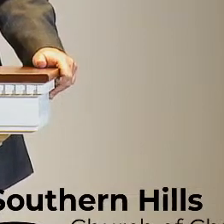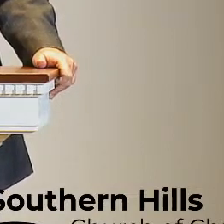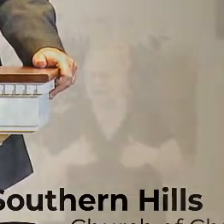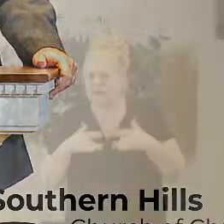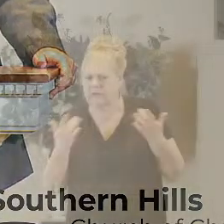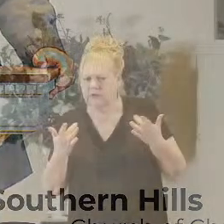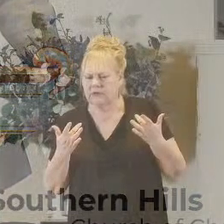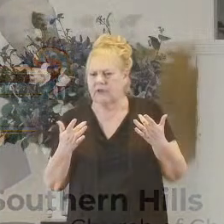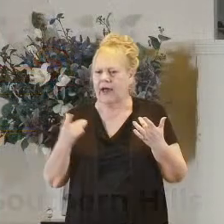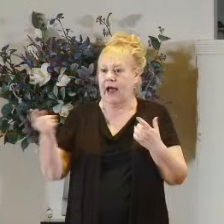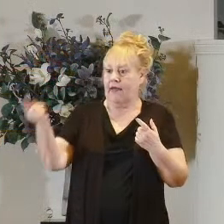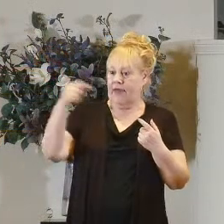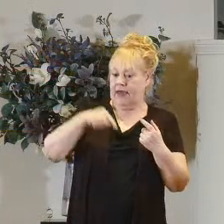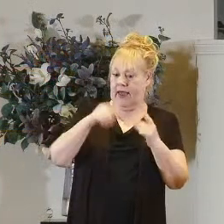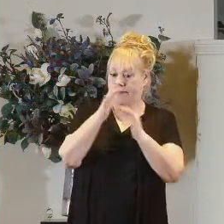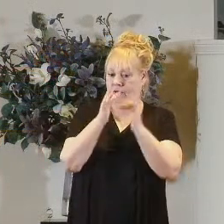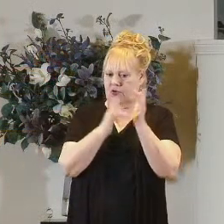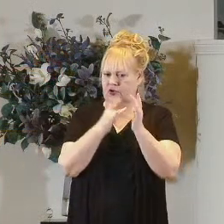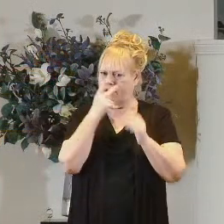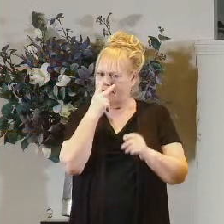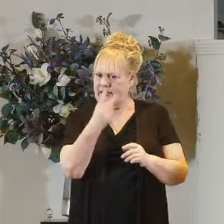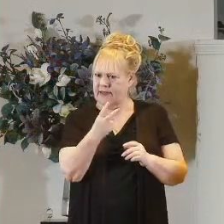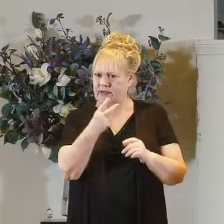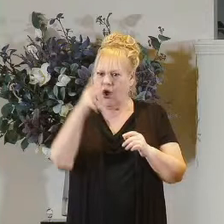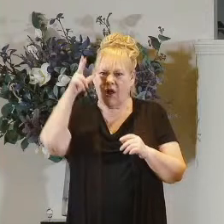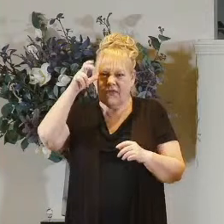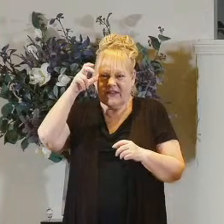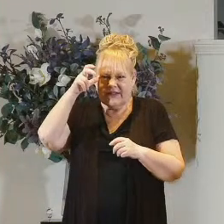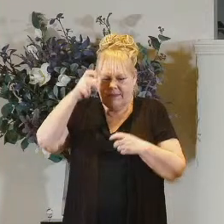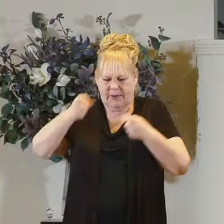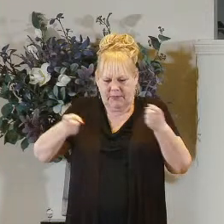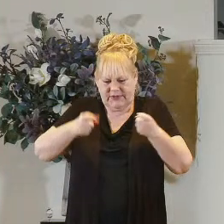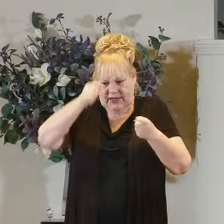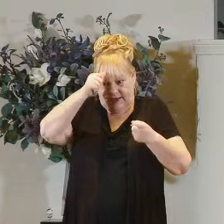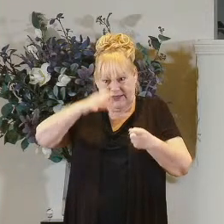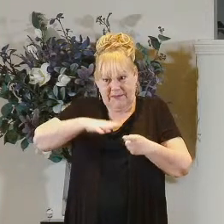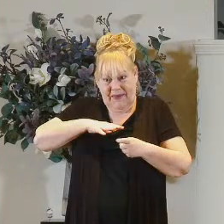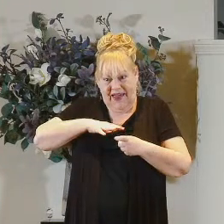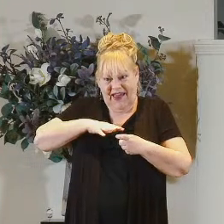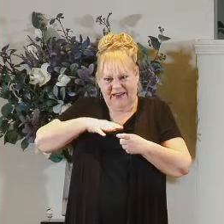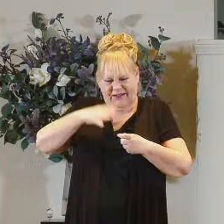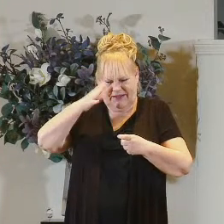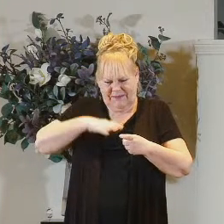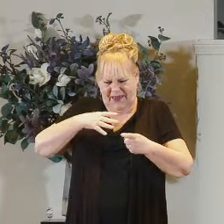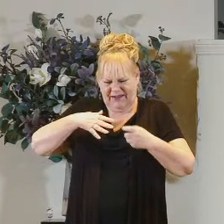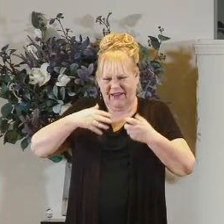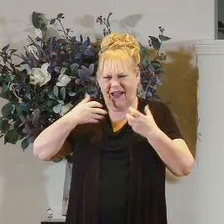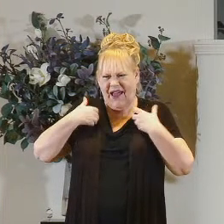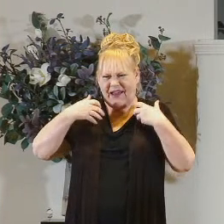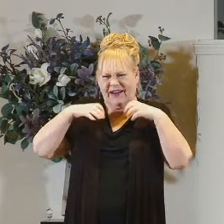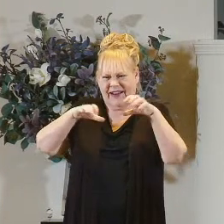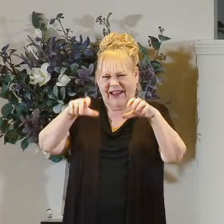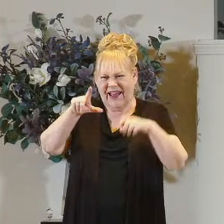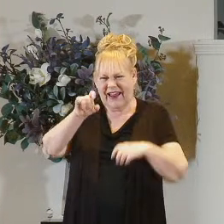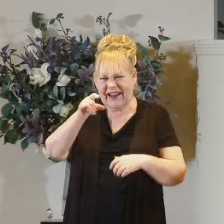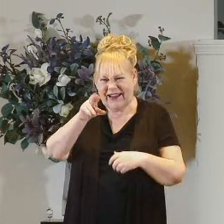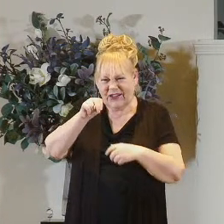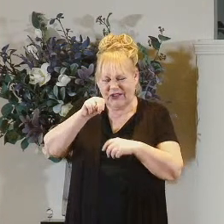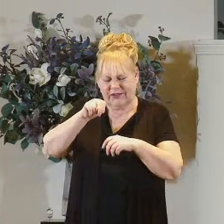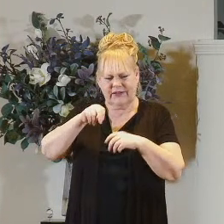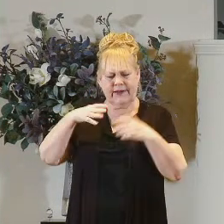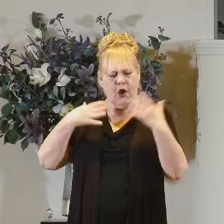and they came to jesus and saw the demon possessed man the one who had had the legion sitting there